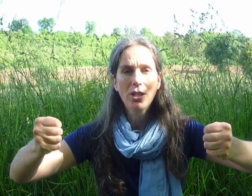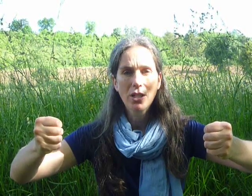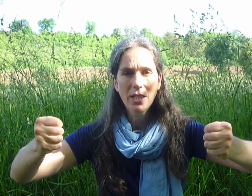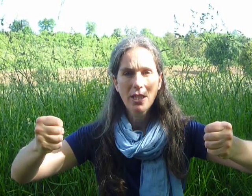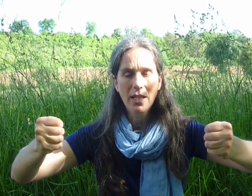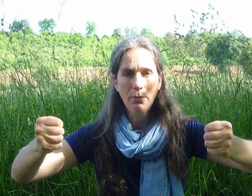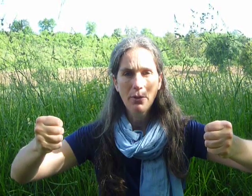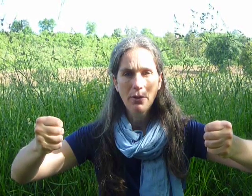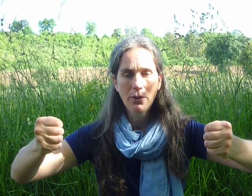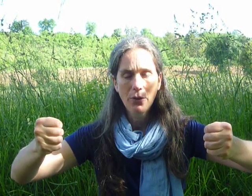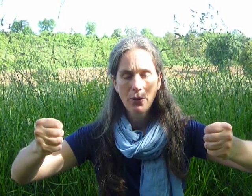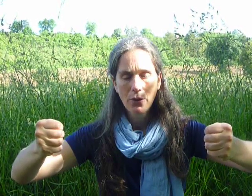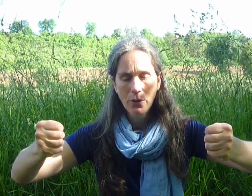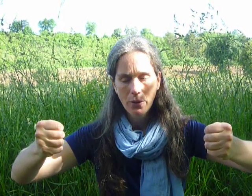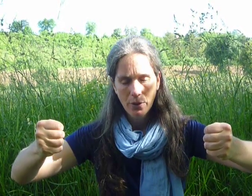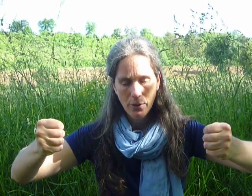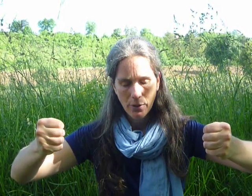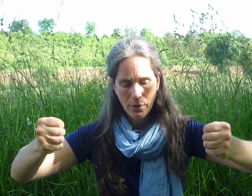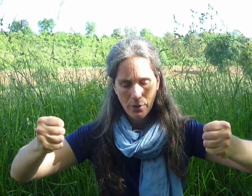to sleep. And they took it